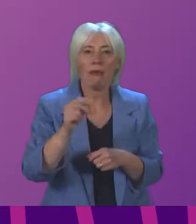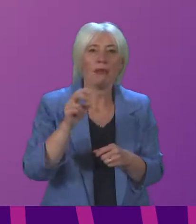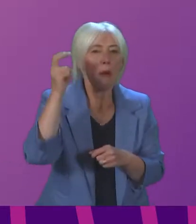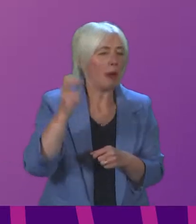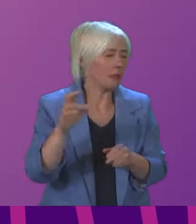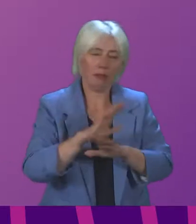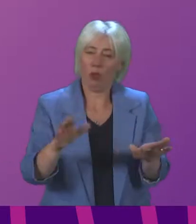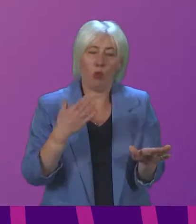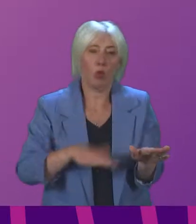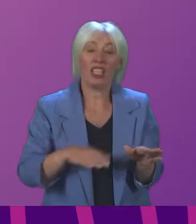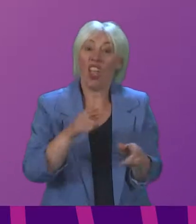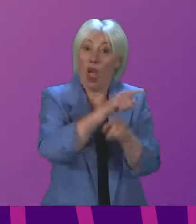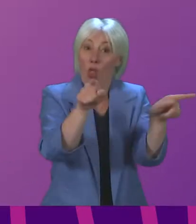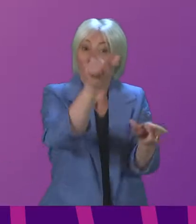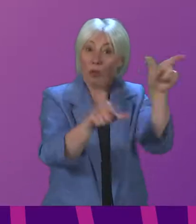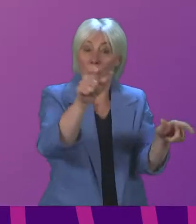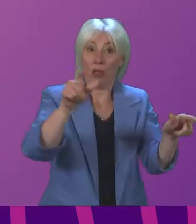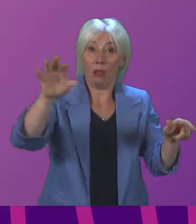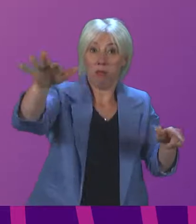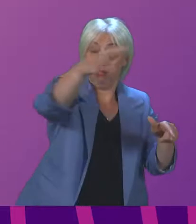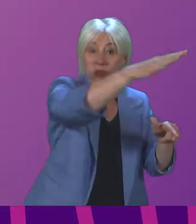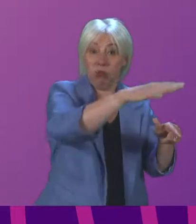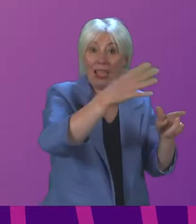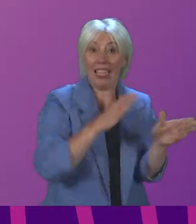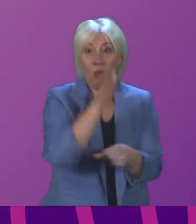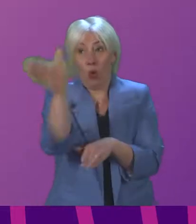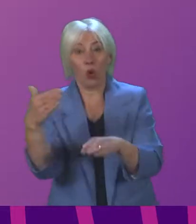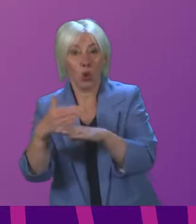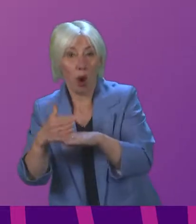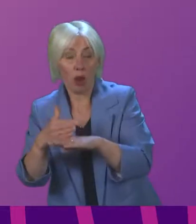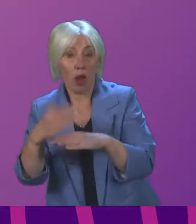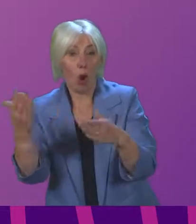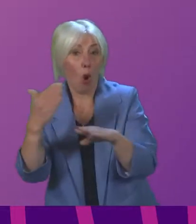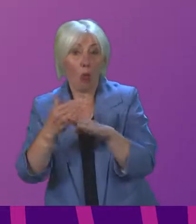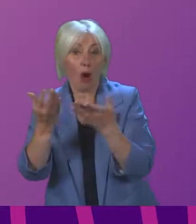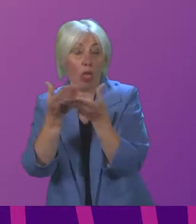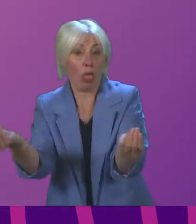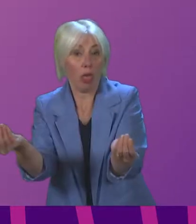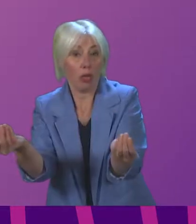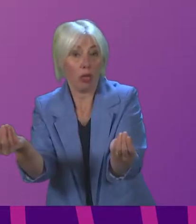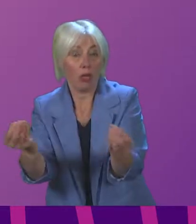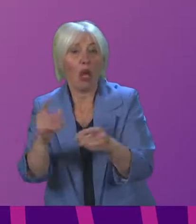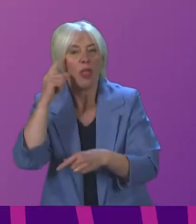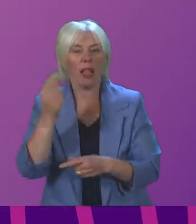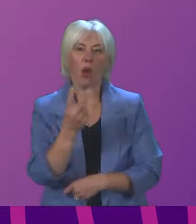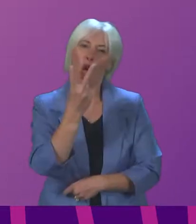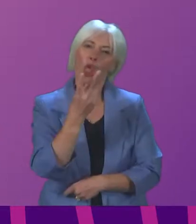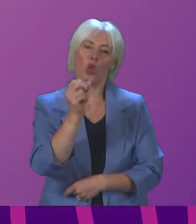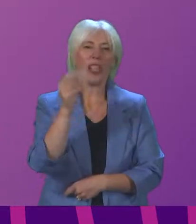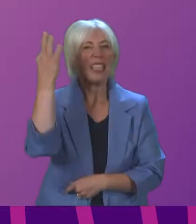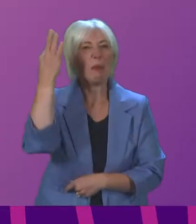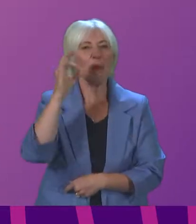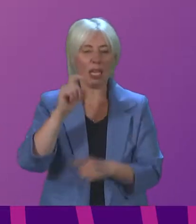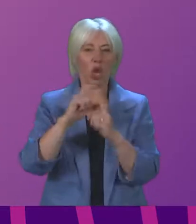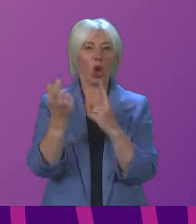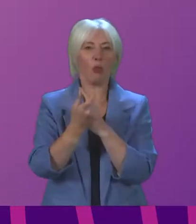need rural workers to be able to get to work or the work will disappear. There is a strong argument that ideas like the 20-minute community model can